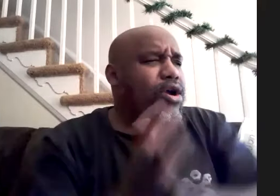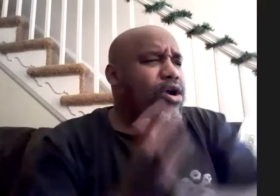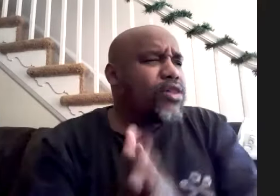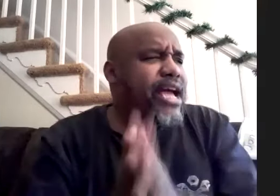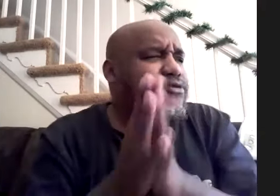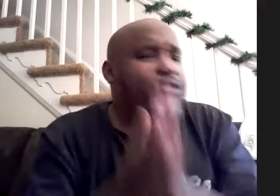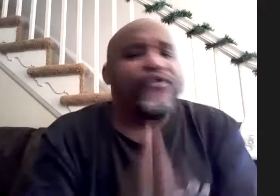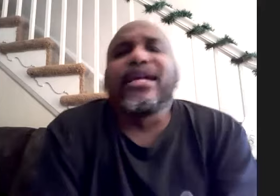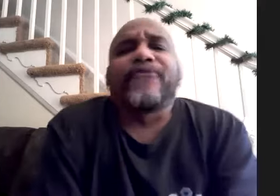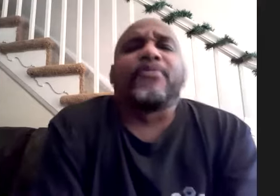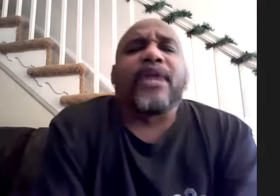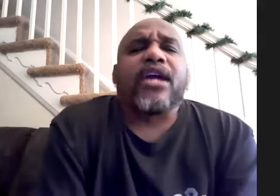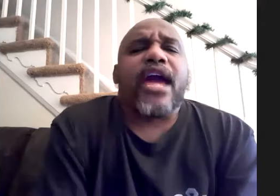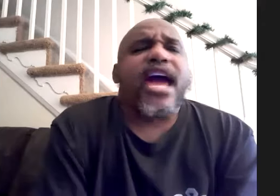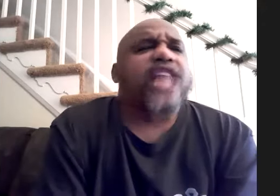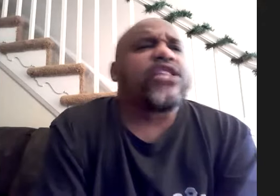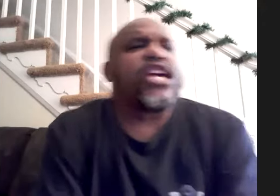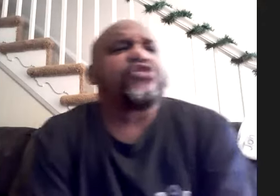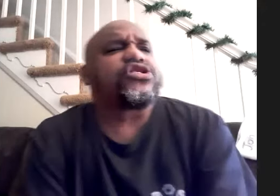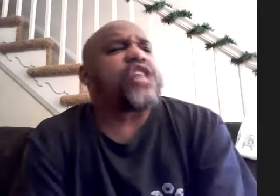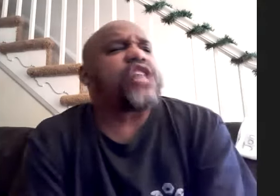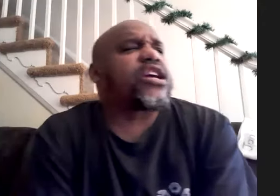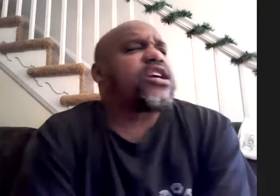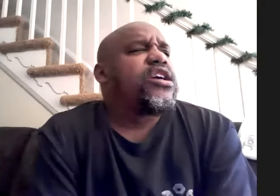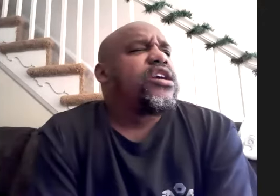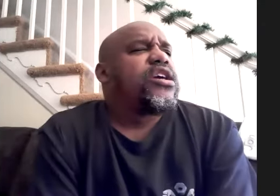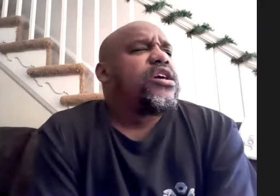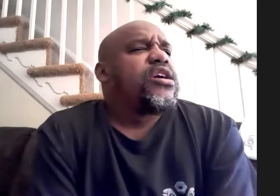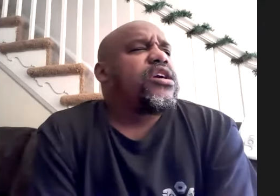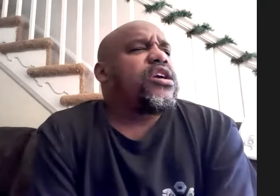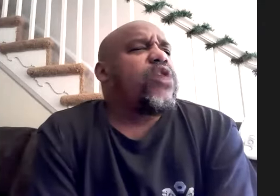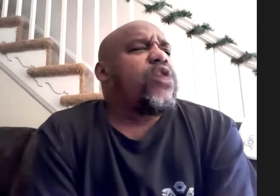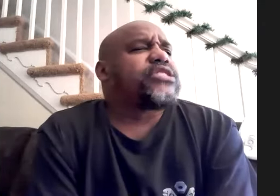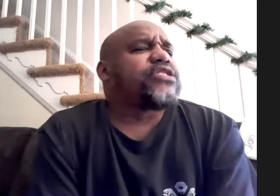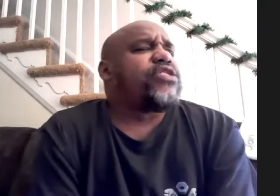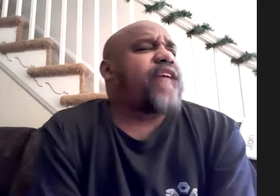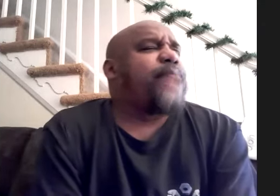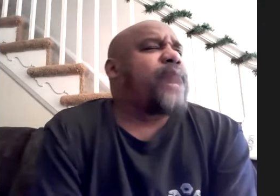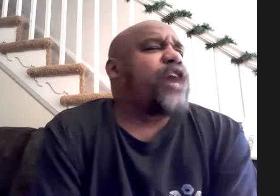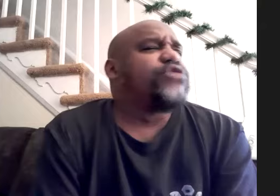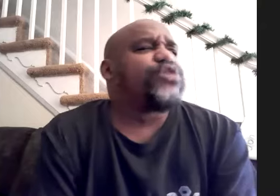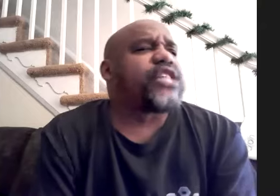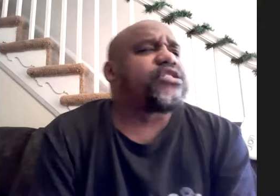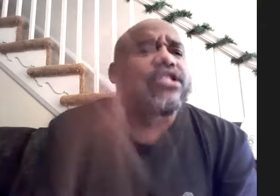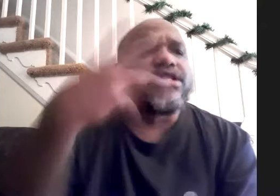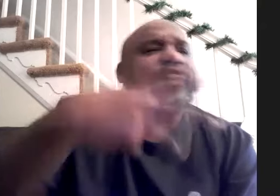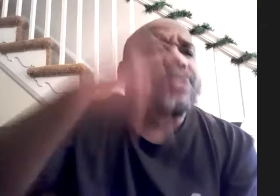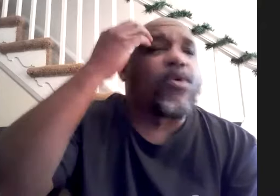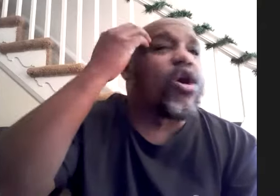like like fulfilling for me and it was just like you know once i started adding my own two sets to the stuff that they were are